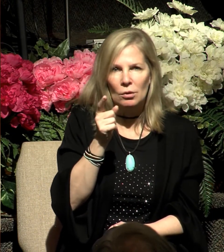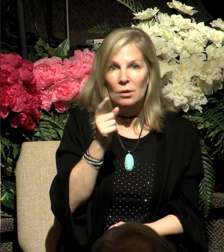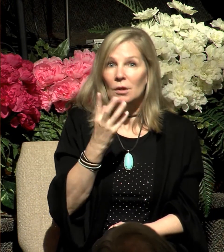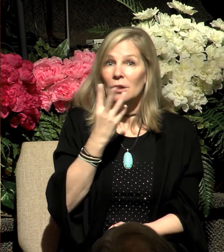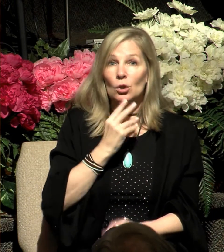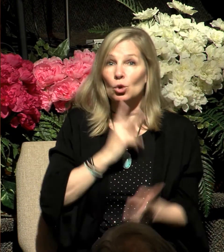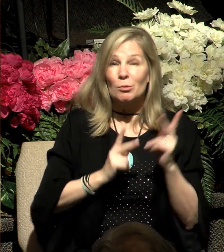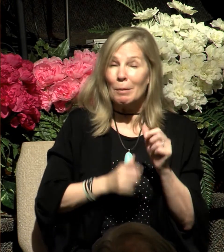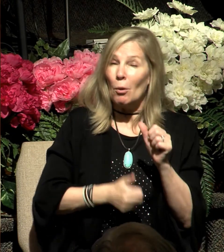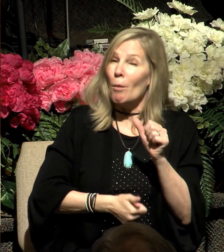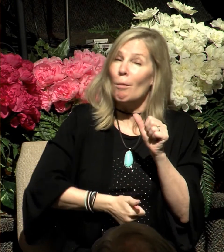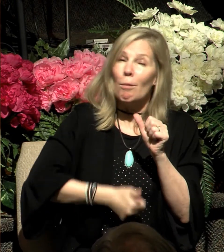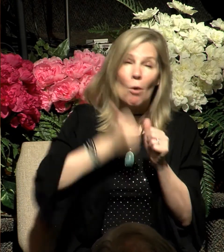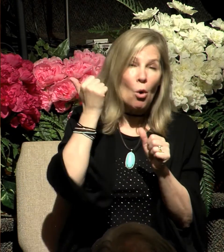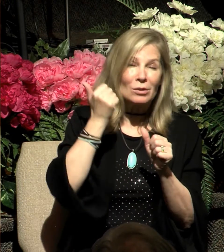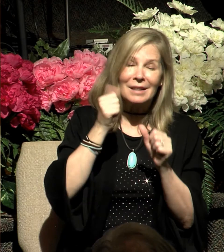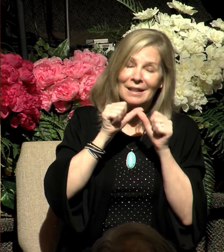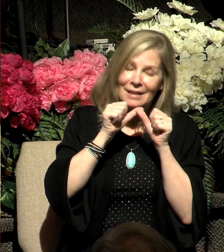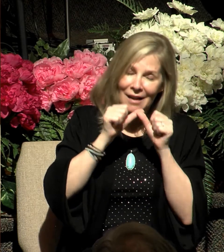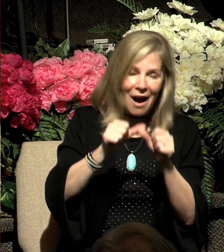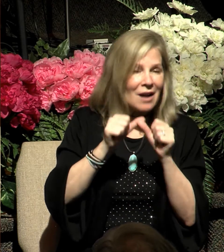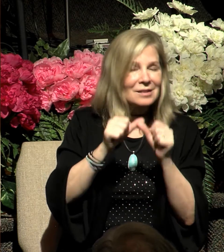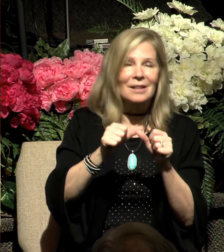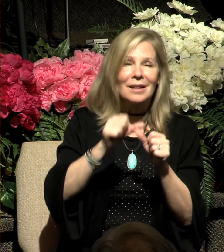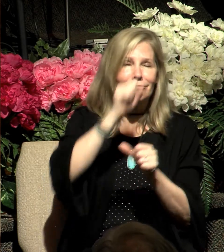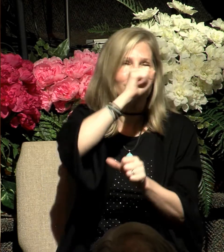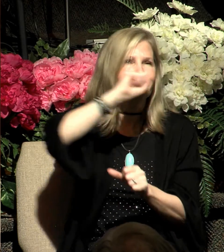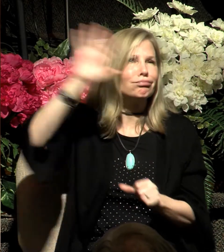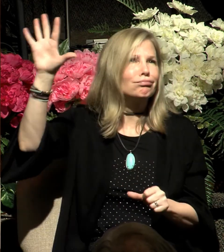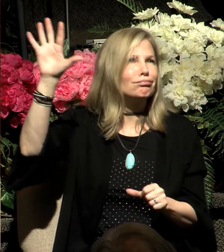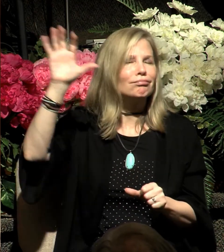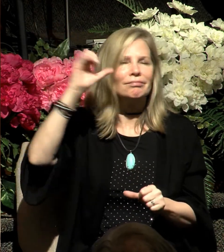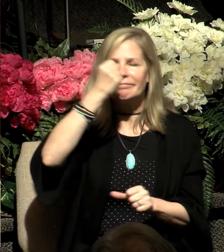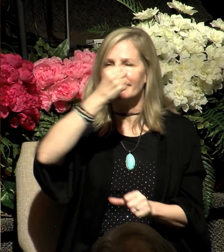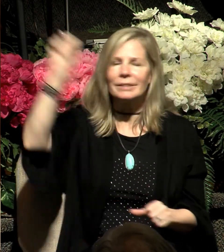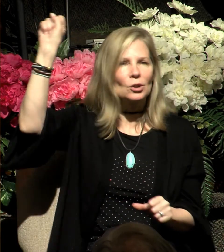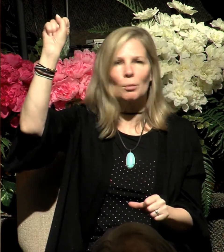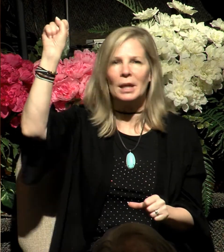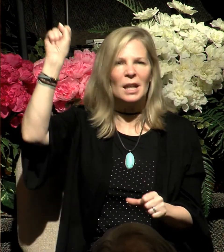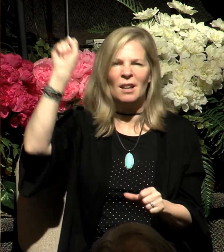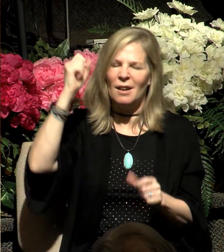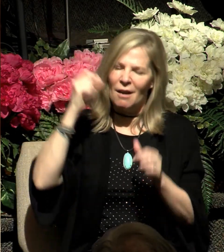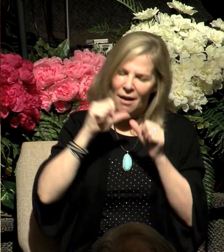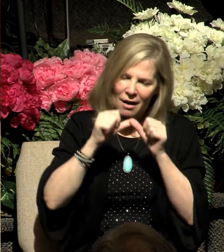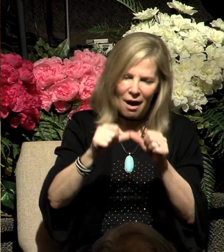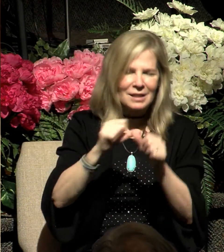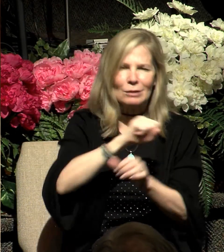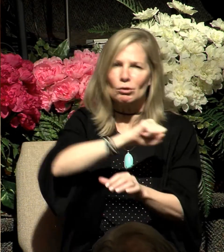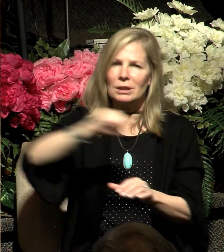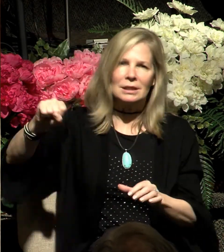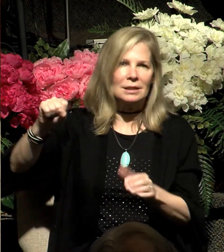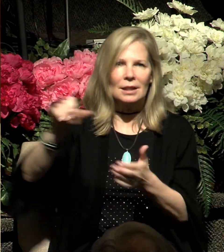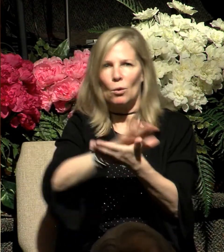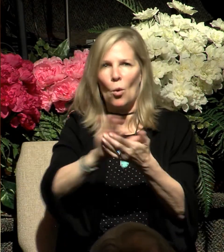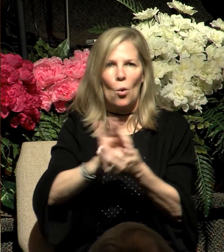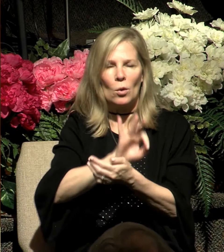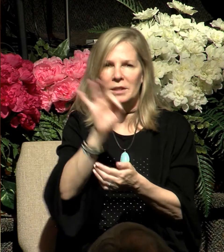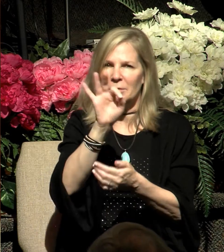They were constantly disobedient, constantly resisting the Holy Spirit as they persistently